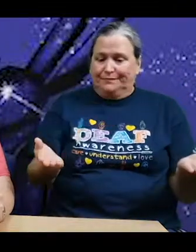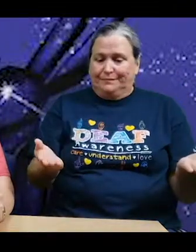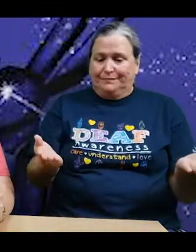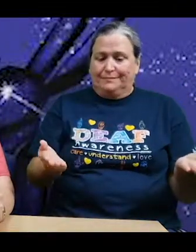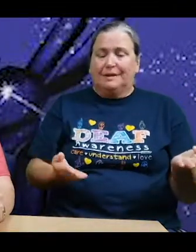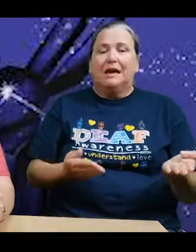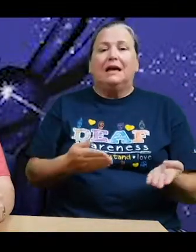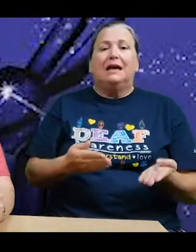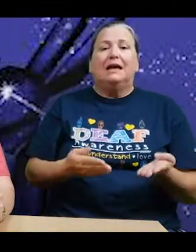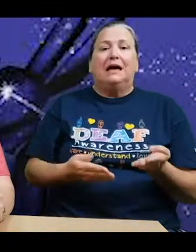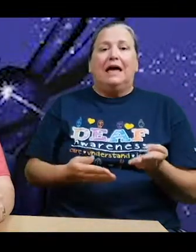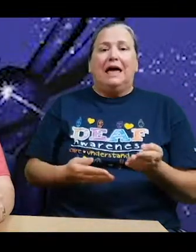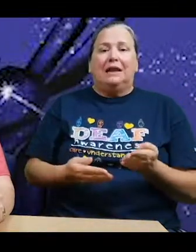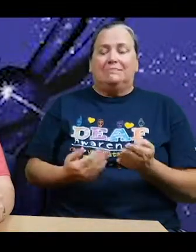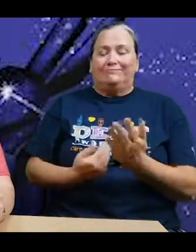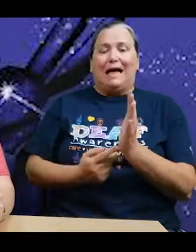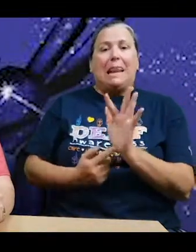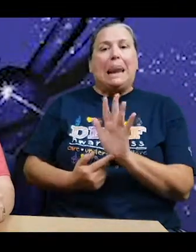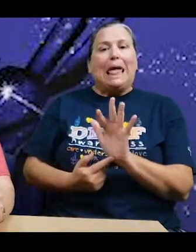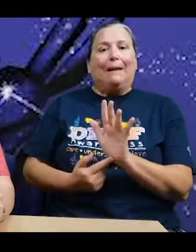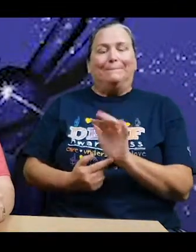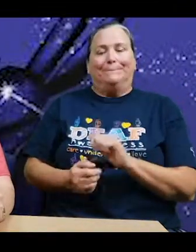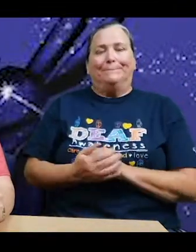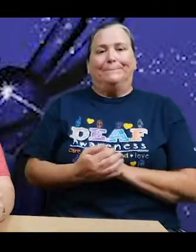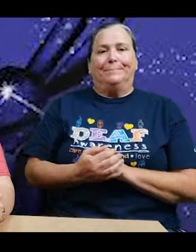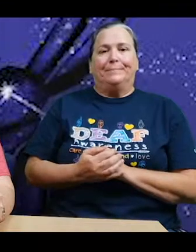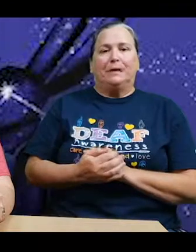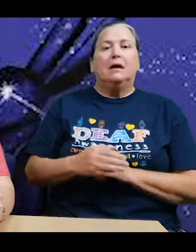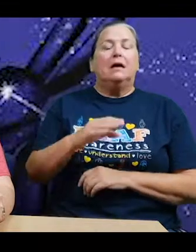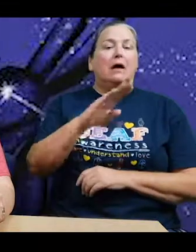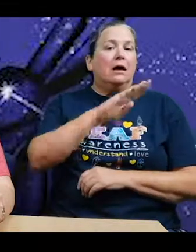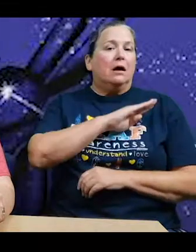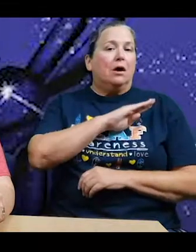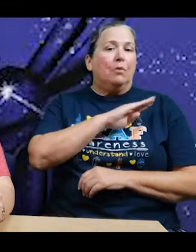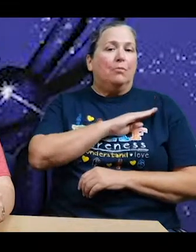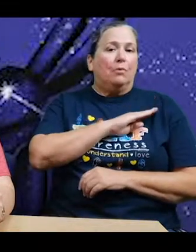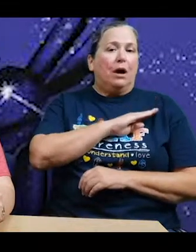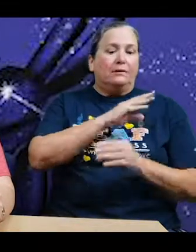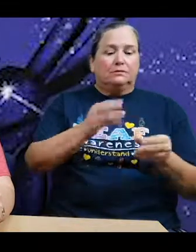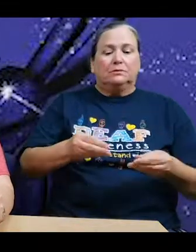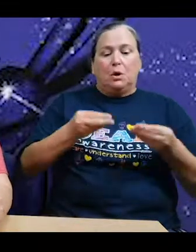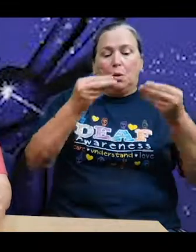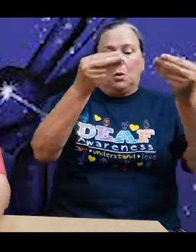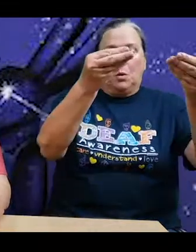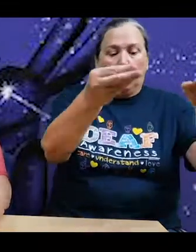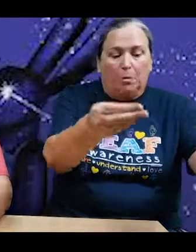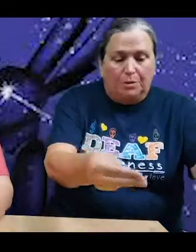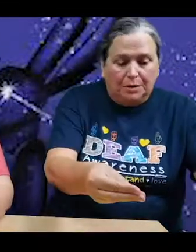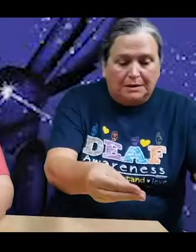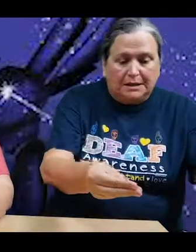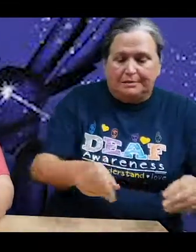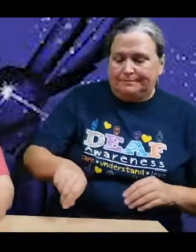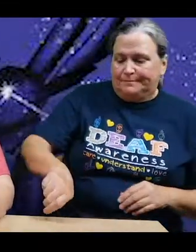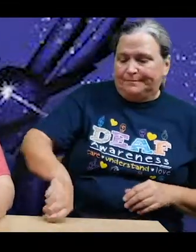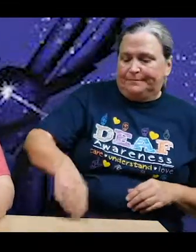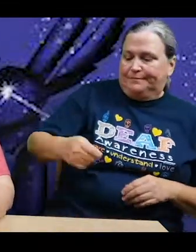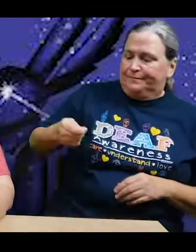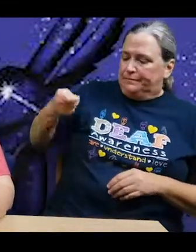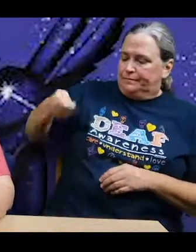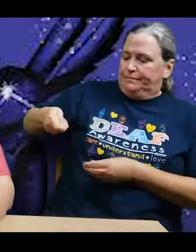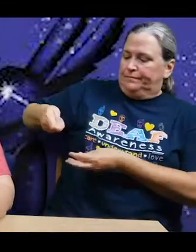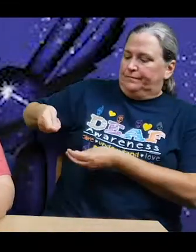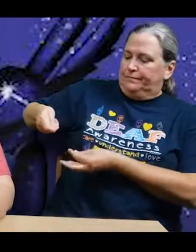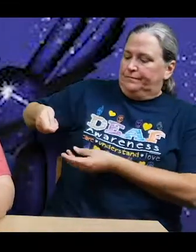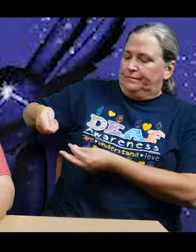Bryce laid Edward at the foot of one of the beds and then lit the lamp. Sarah, Bryce